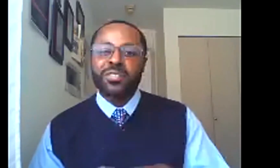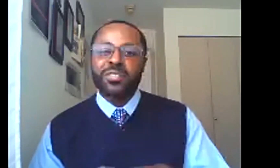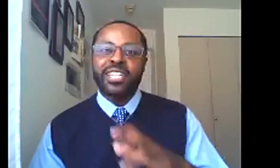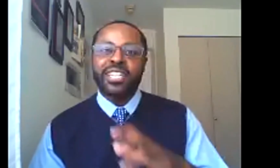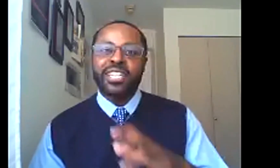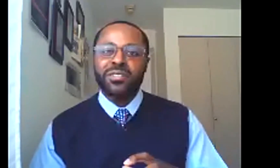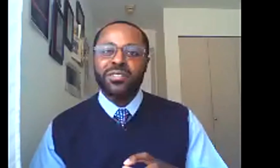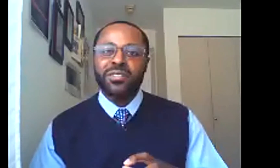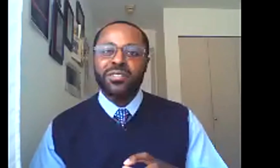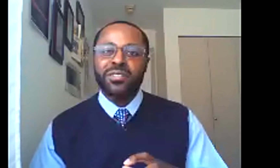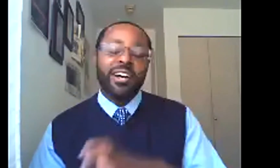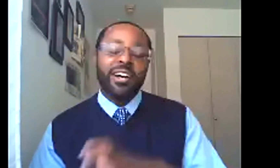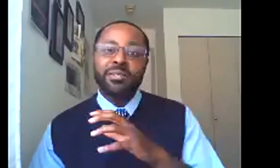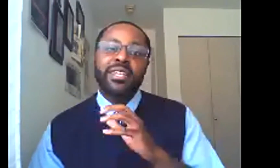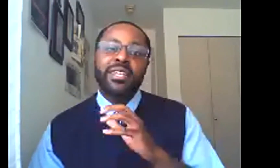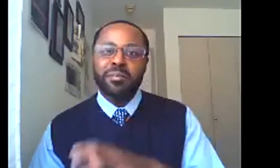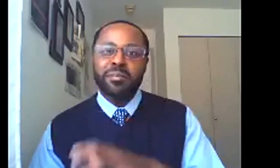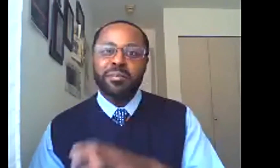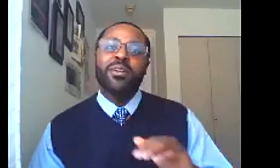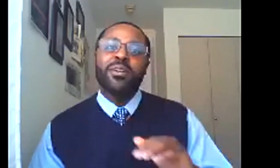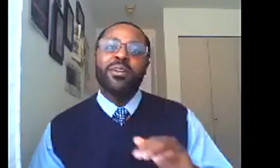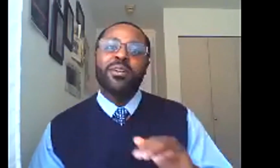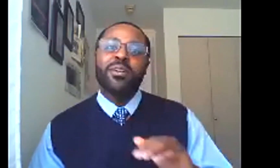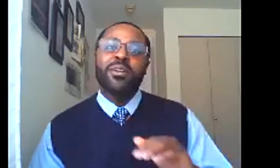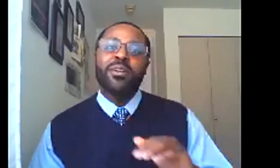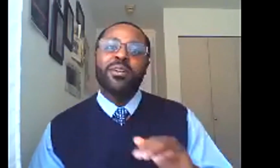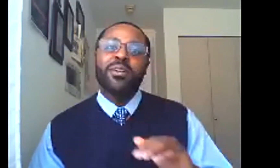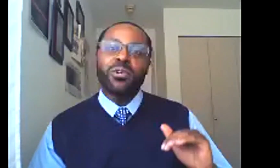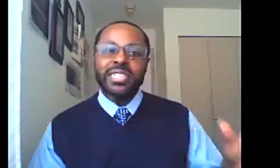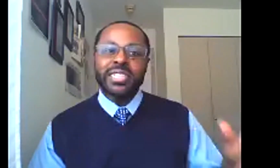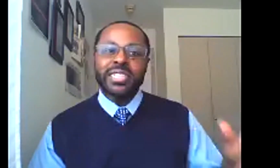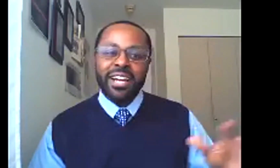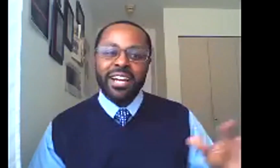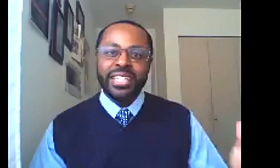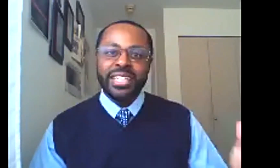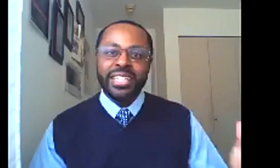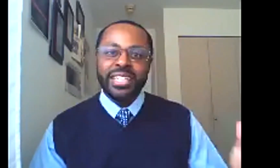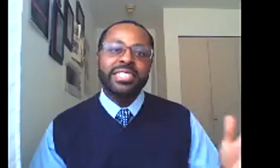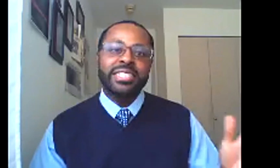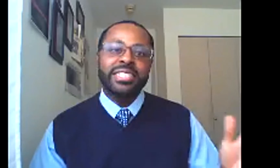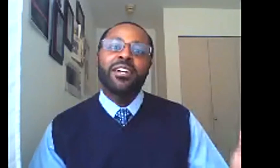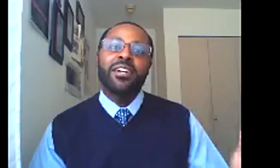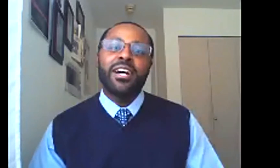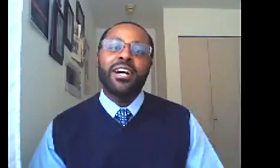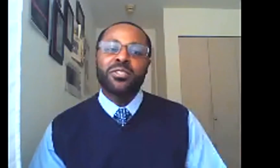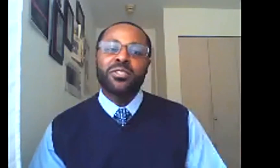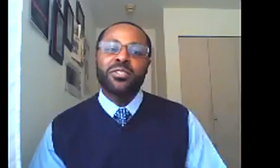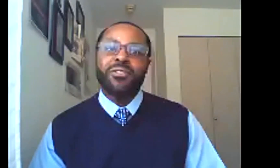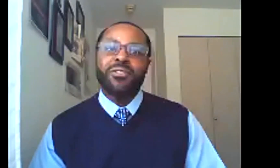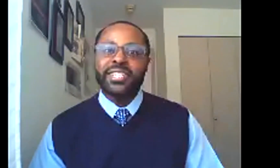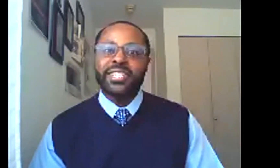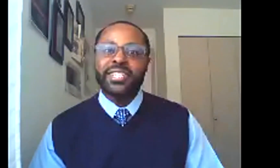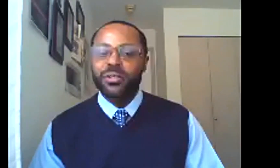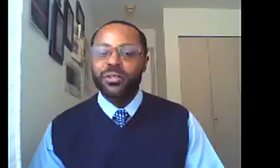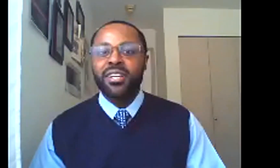uh, incarcerated individuals, oftentimes young black men were rented out or leased, uh, to